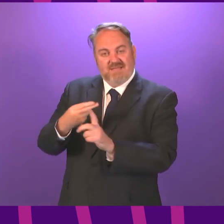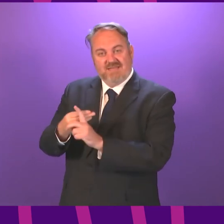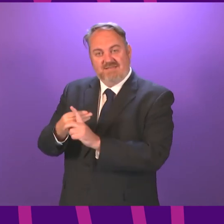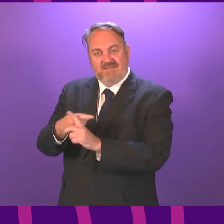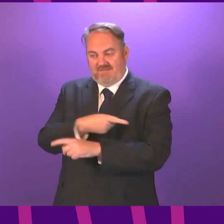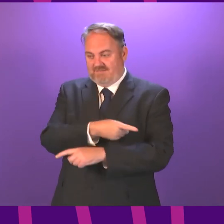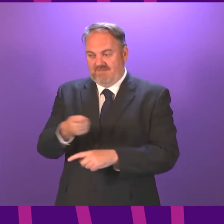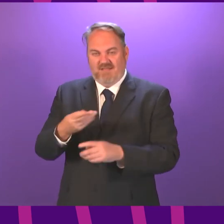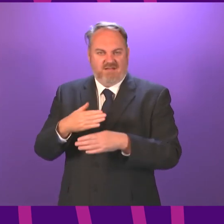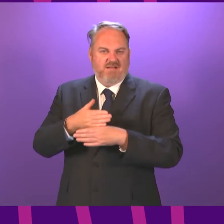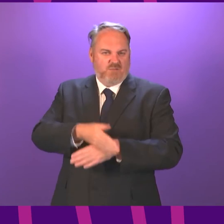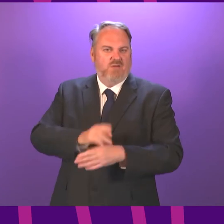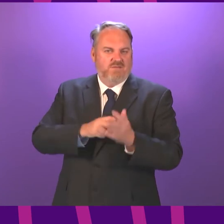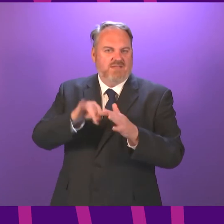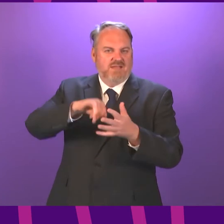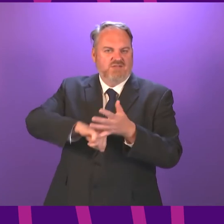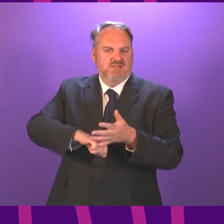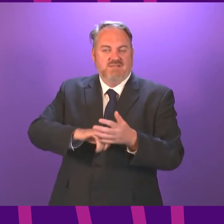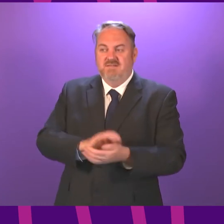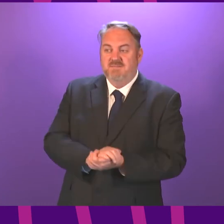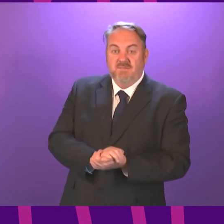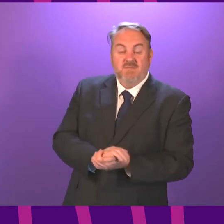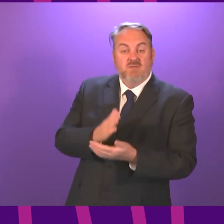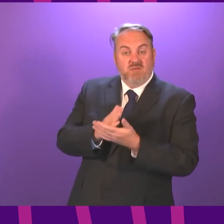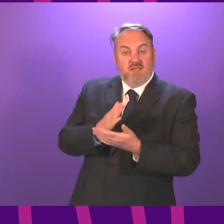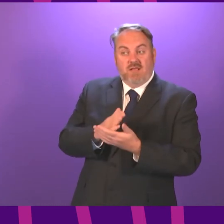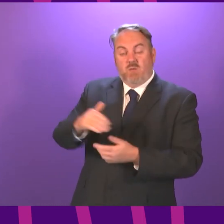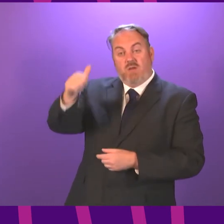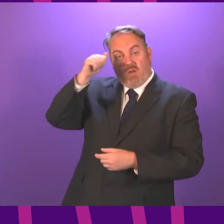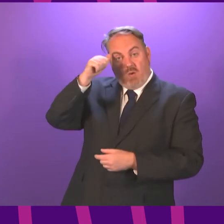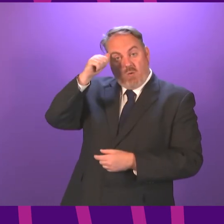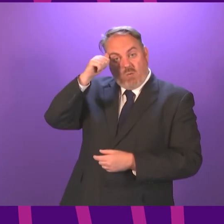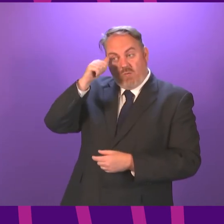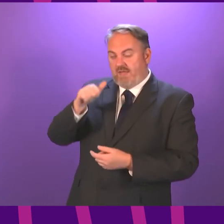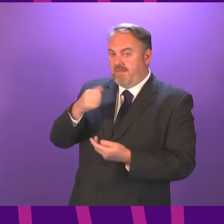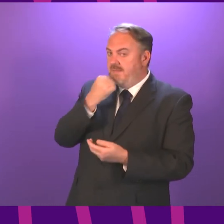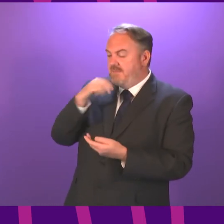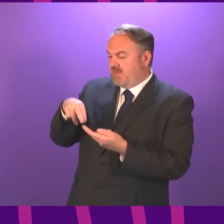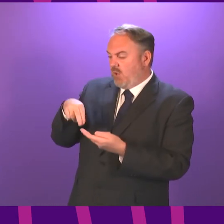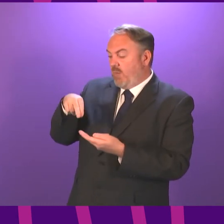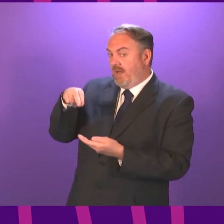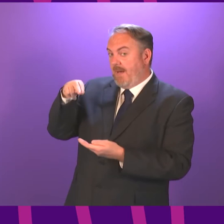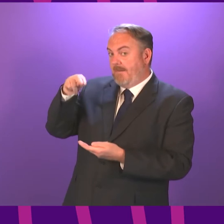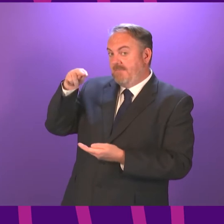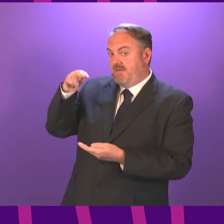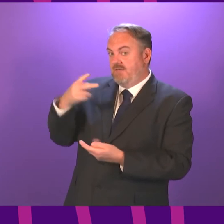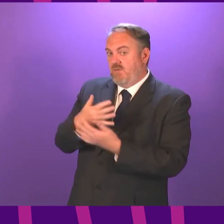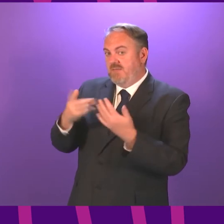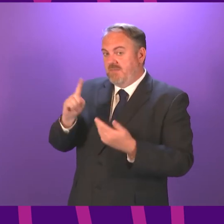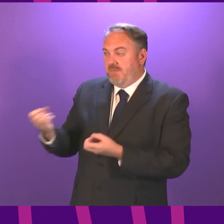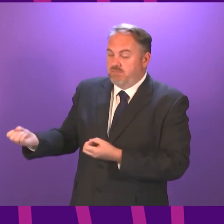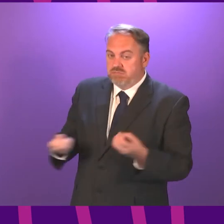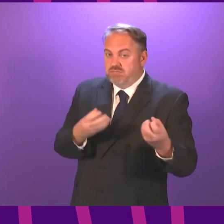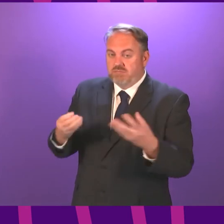are definitely signs of progress, the rise in cases and the increase in hospitalisations show us that we can't be complacent and we must accelerate our response.